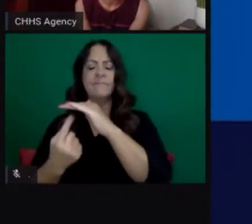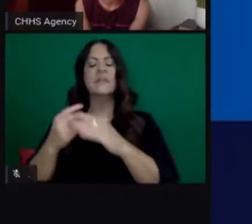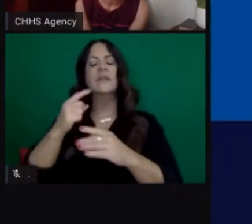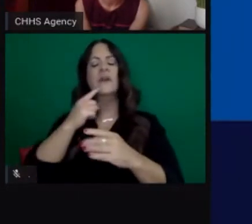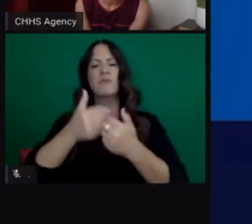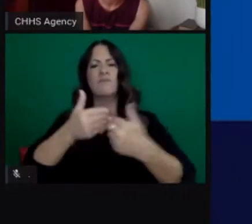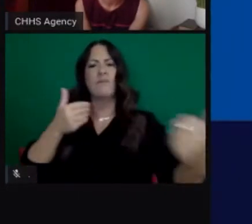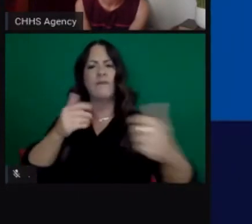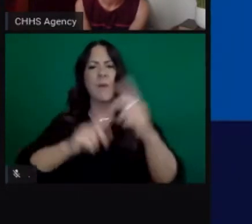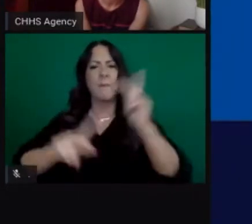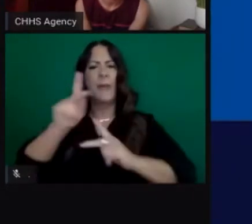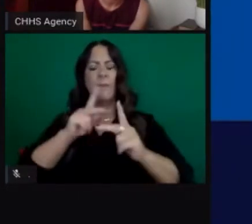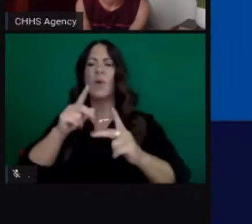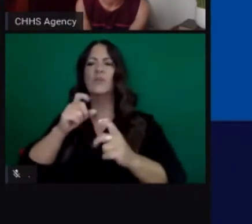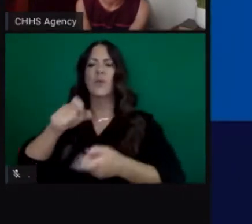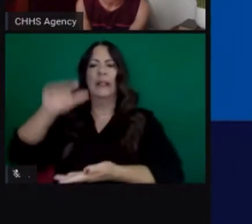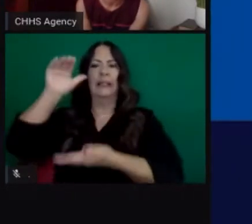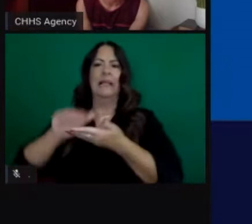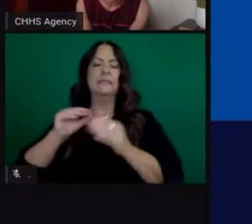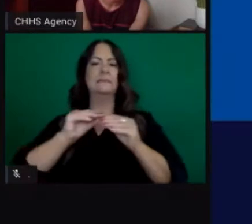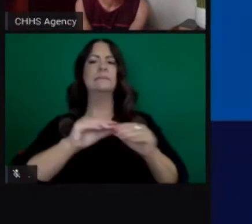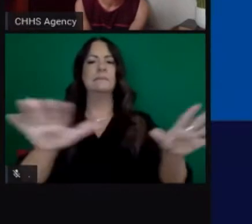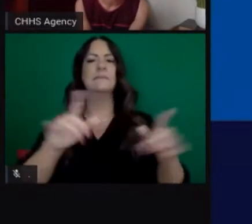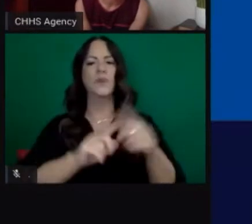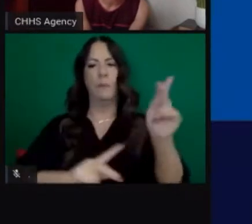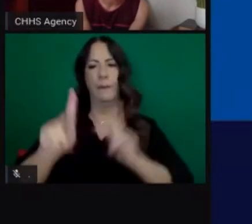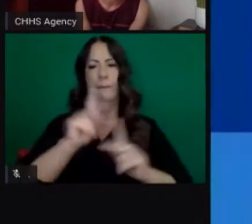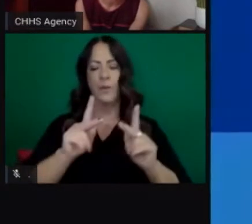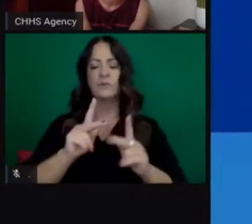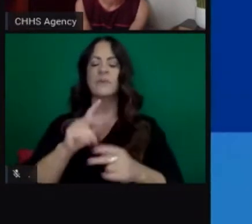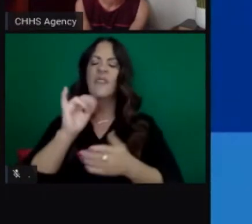quarantined to interrupt that transmission. It needs to happen in a timely way.